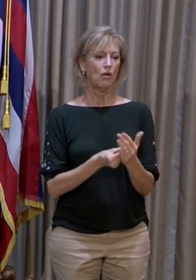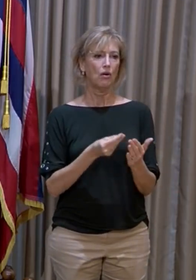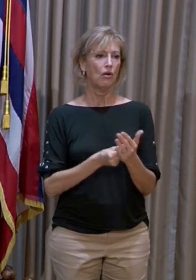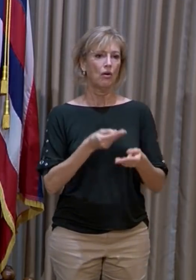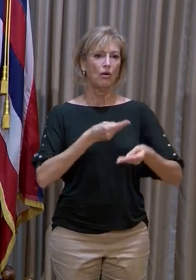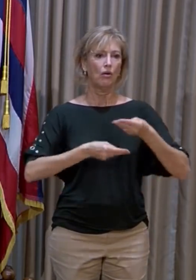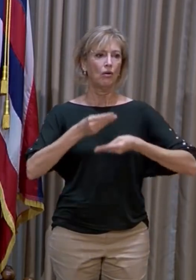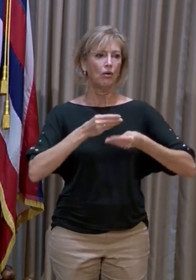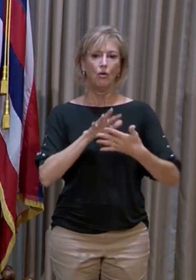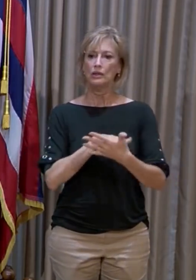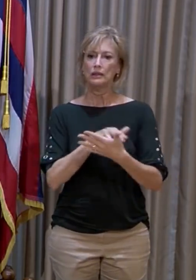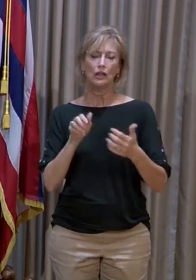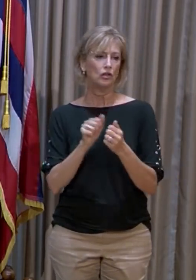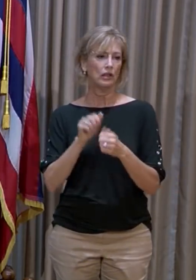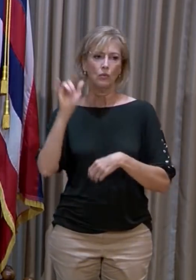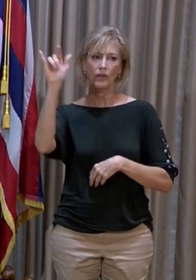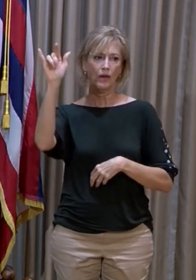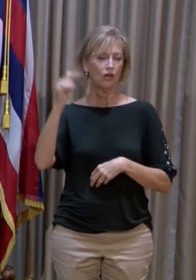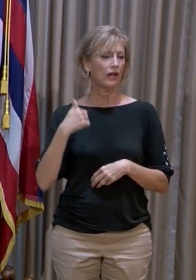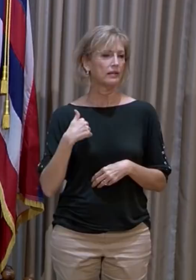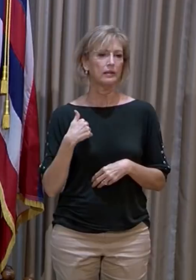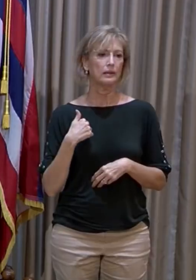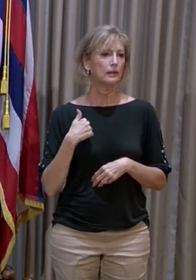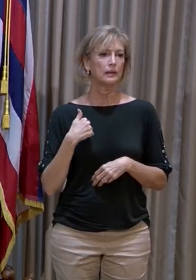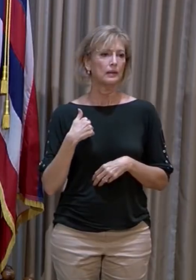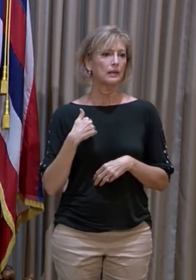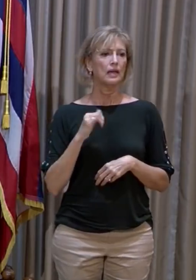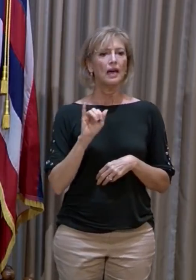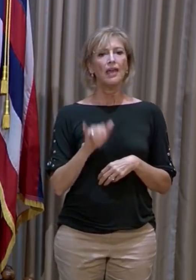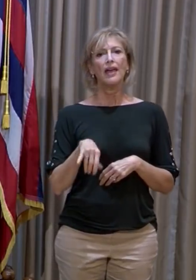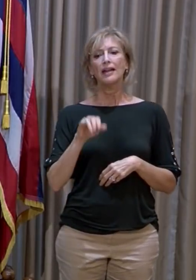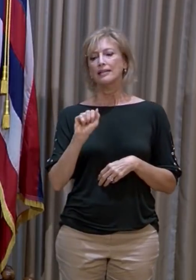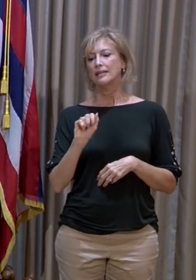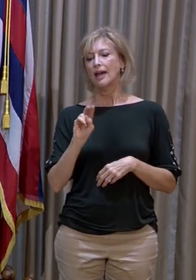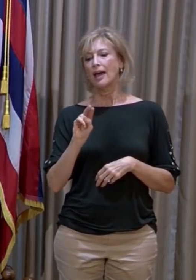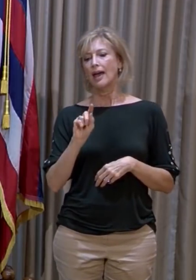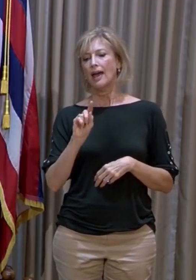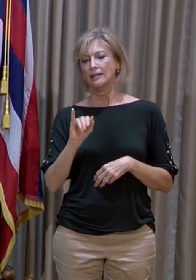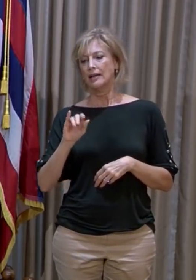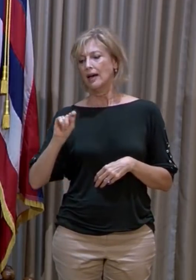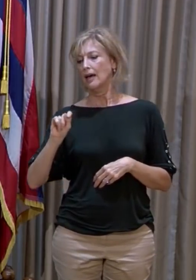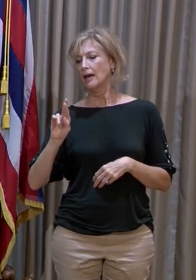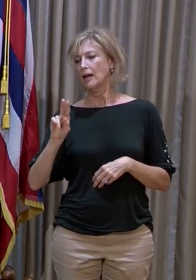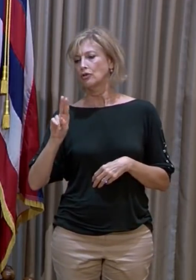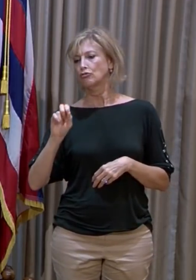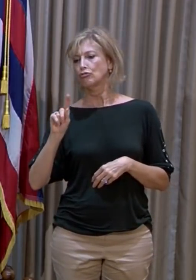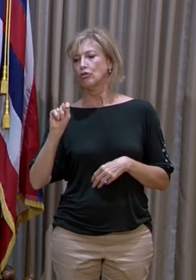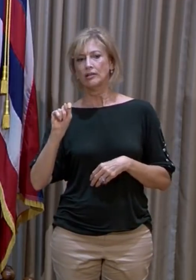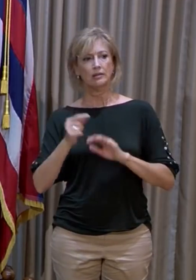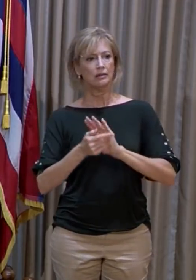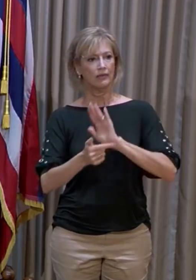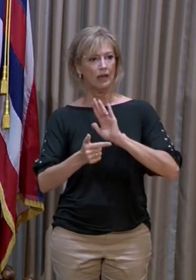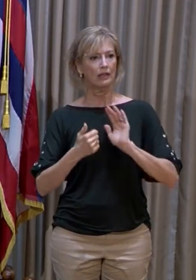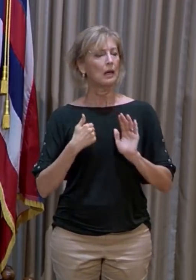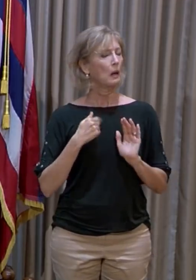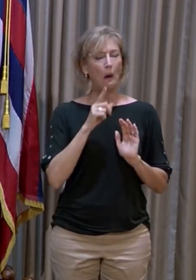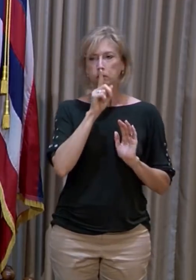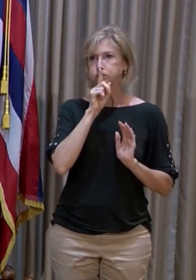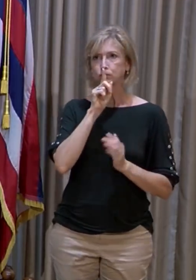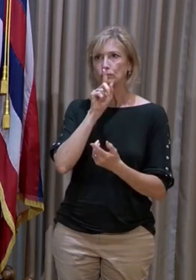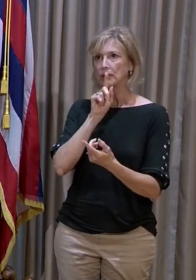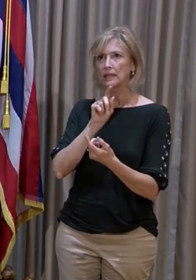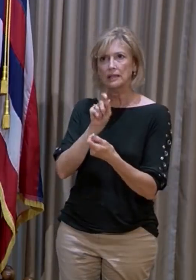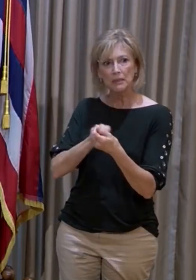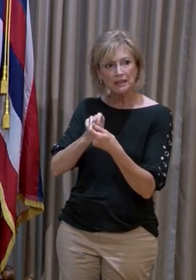scheduling with airlines. It would be an antitrust violation. So I did not talk specifically about